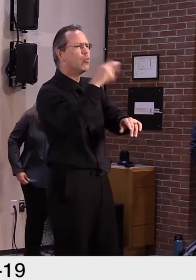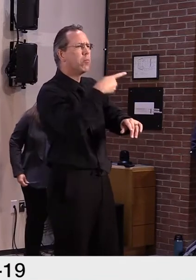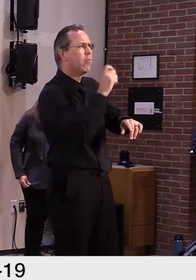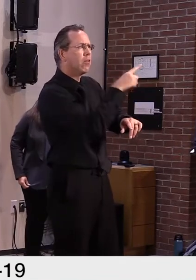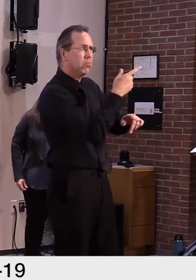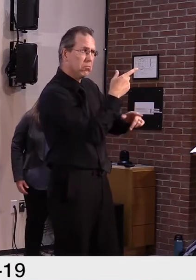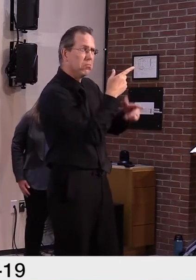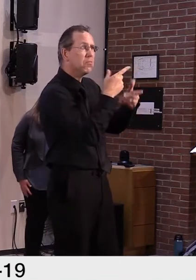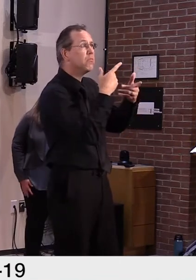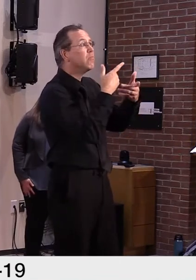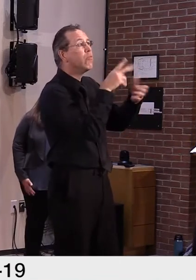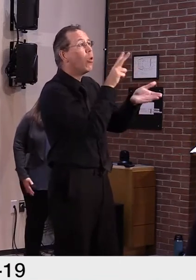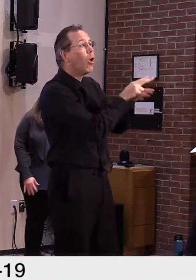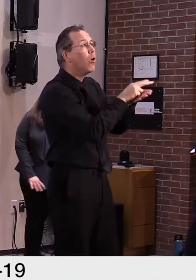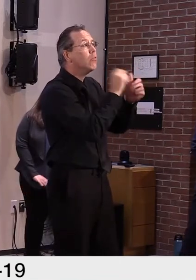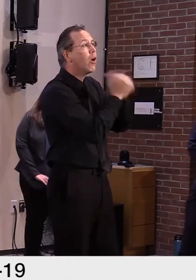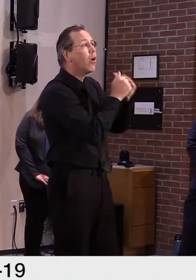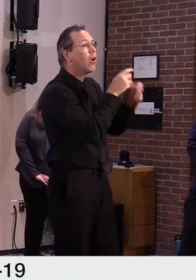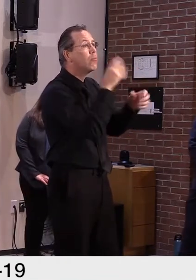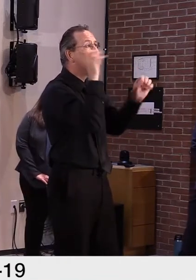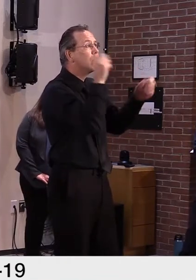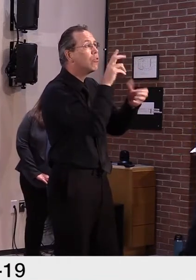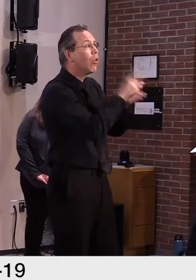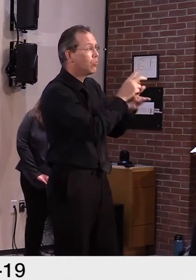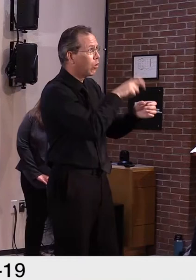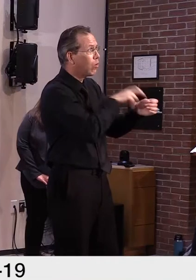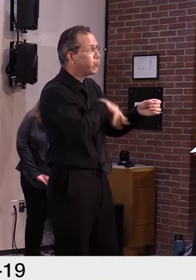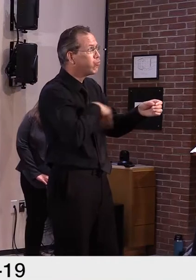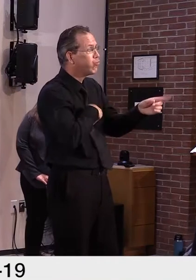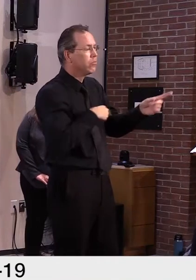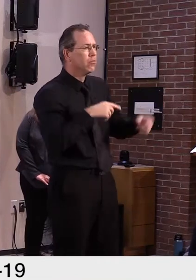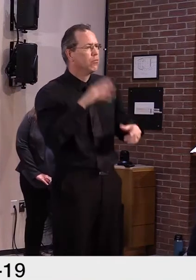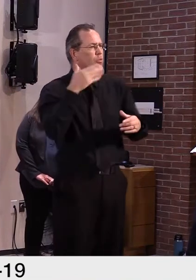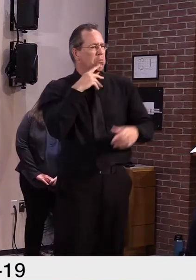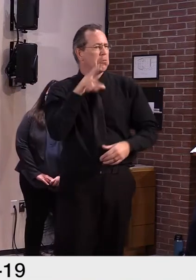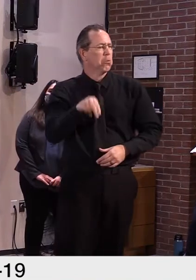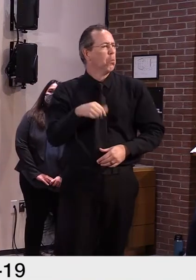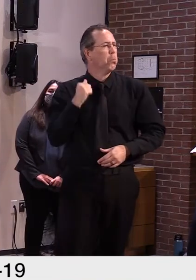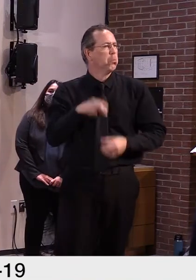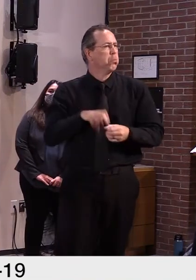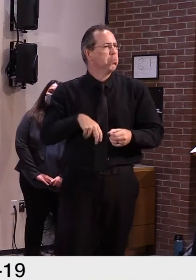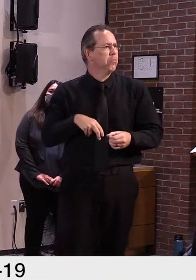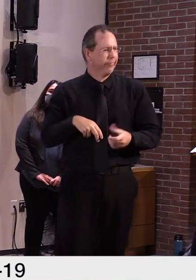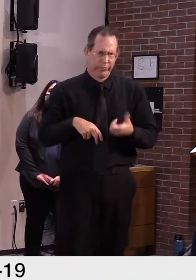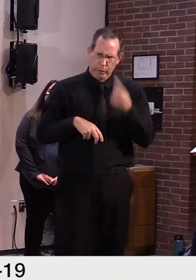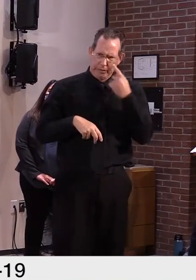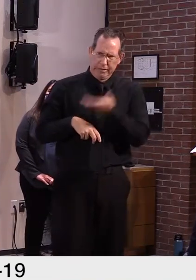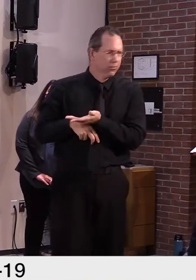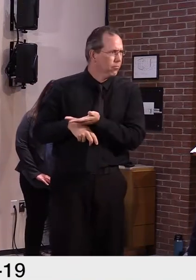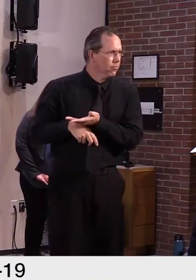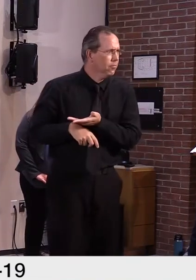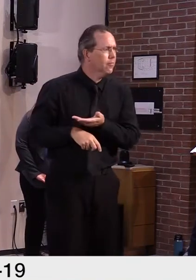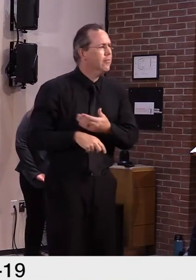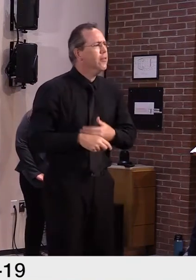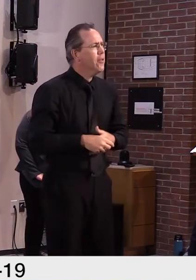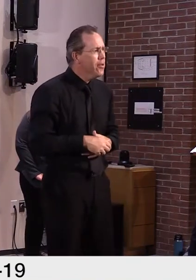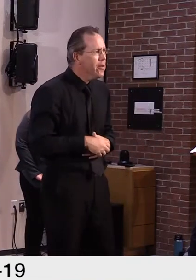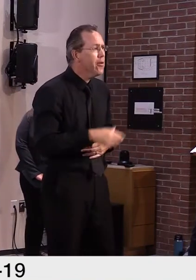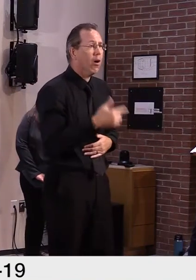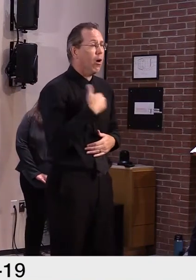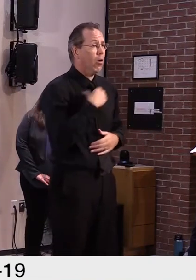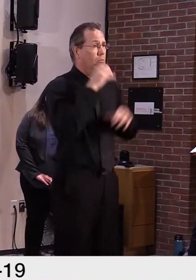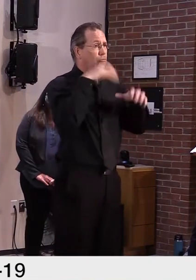galvanized the divide we're seeing across the nation where it's so polarized. I agree with Governor Baker